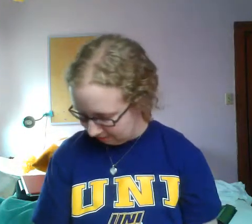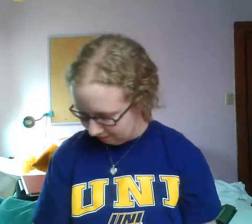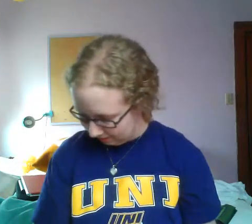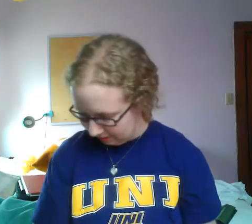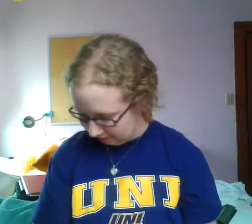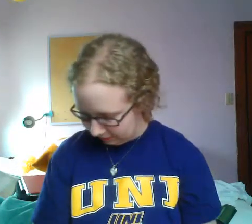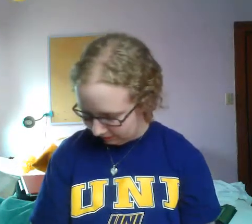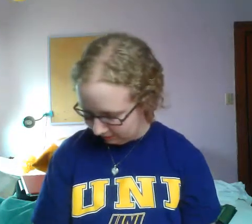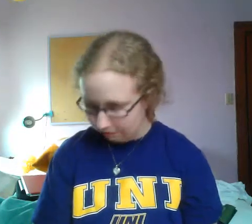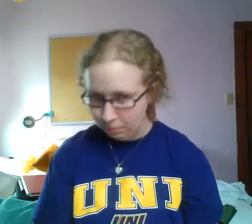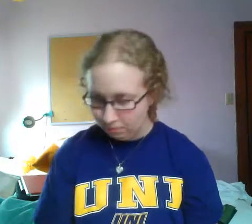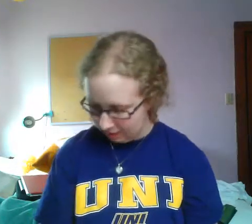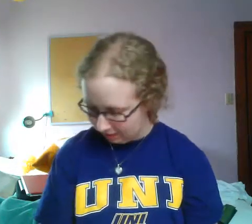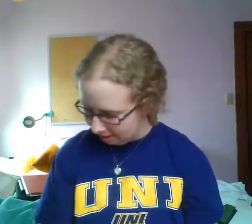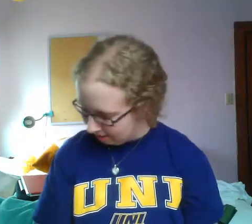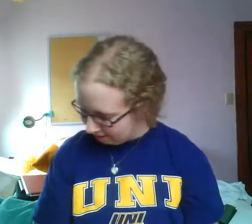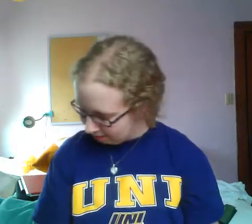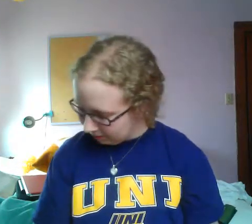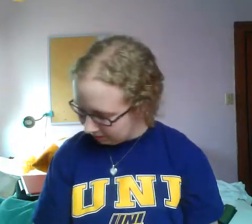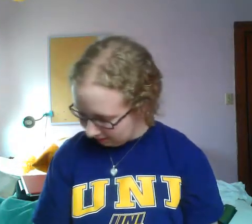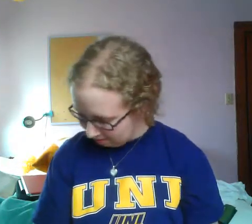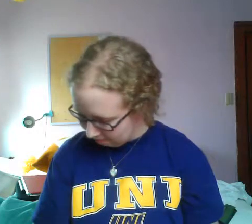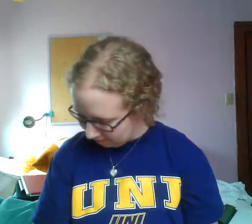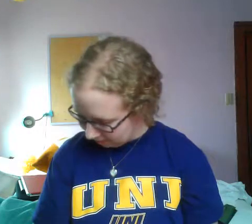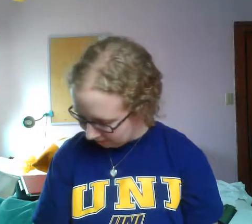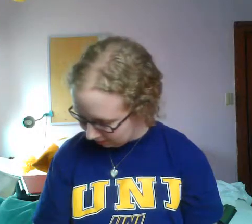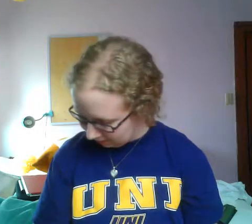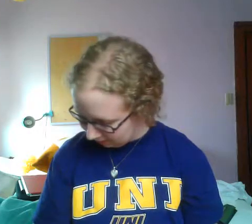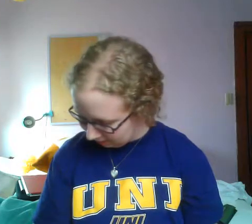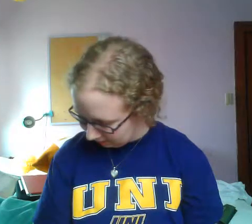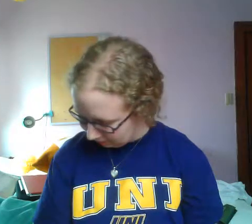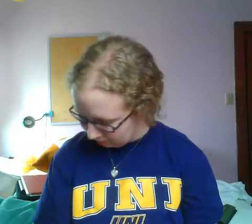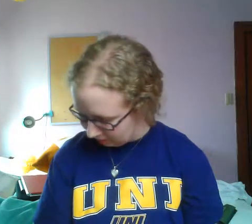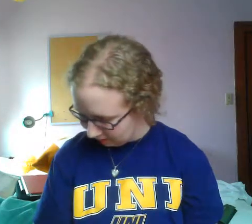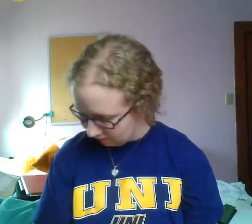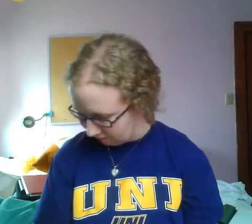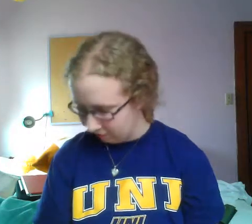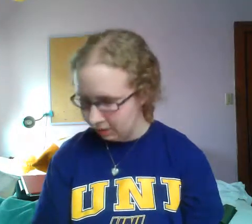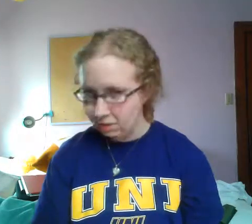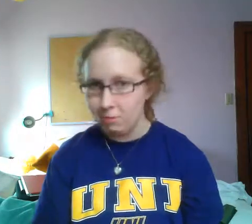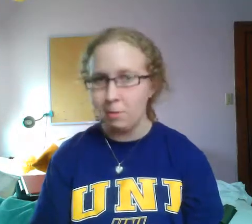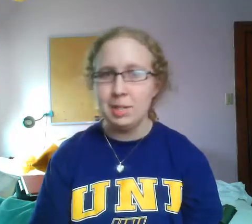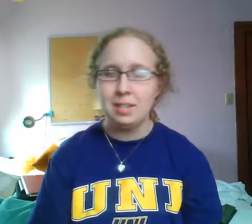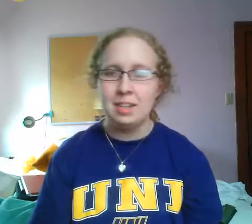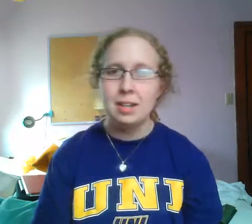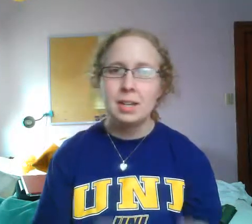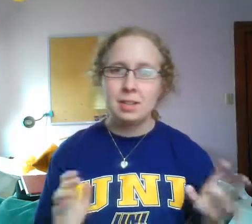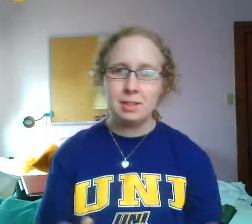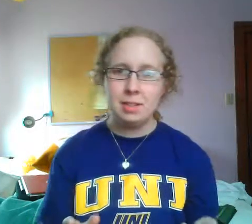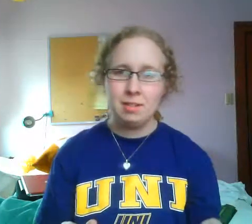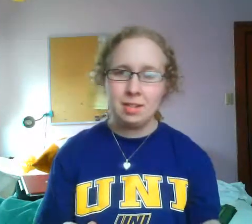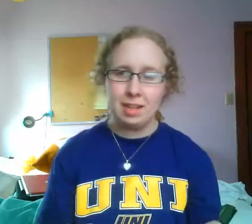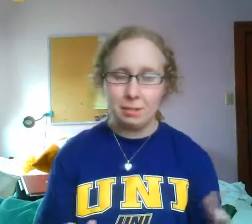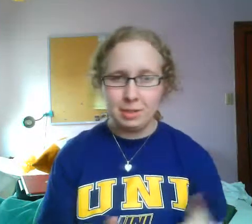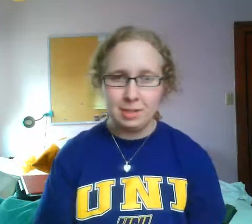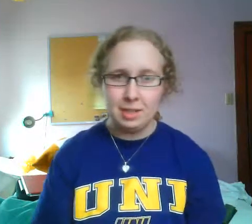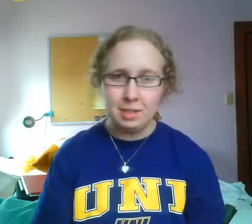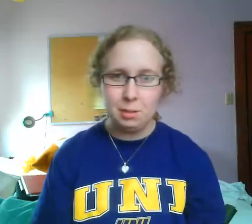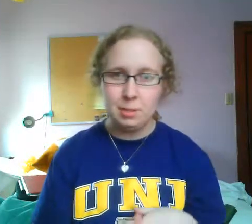then don't tease me and just leave me be. What time should I send a messenger to fetch your information? So instead of doing that, we're just going to do